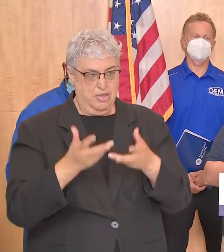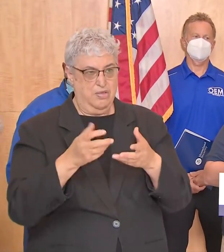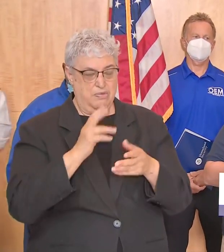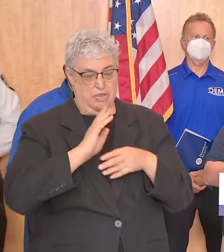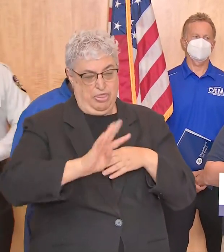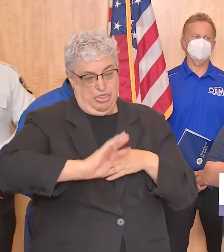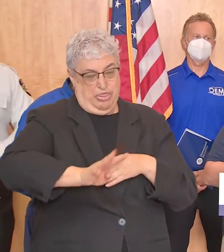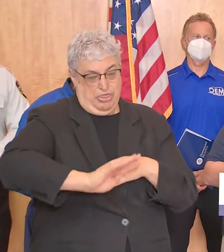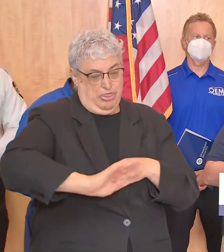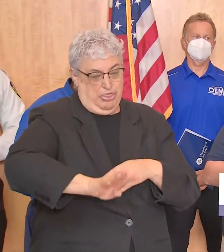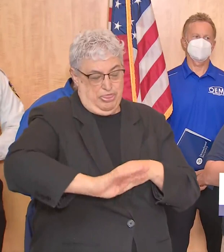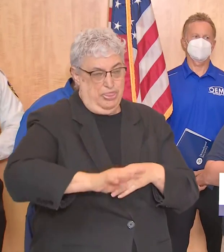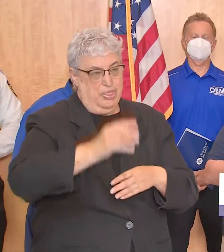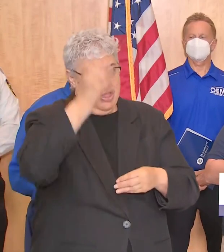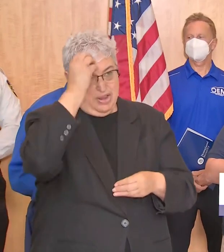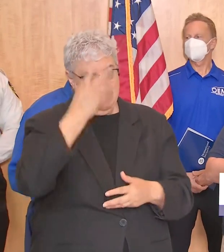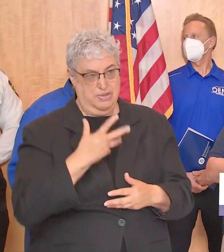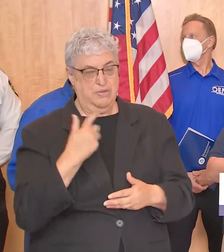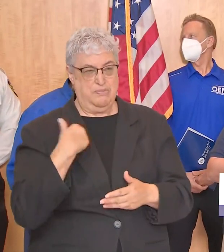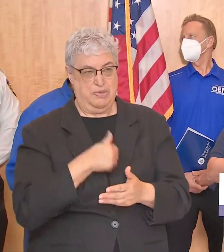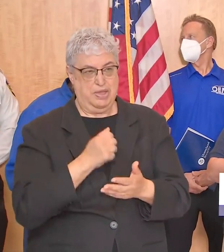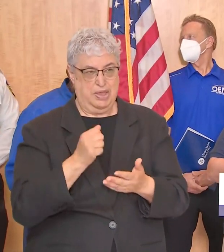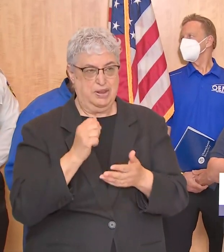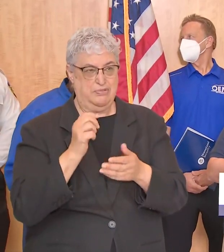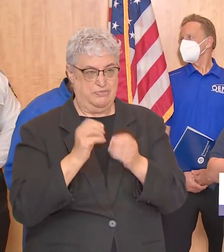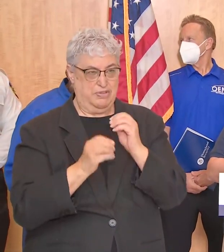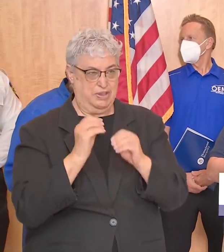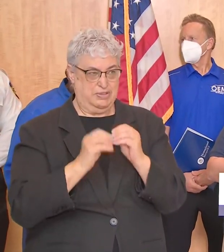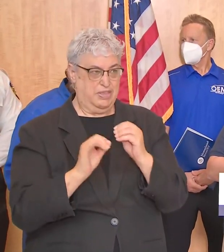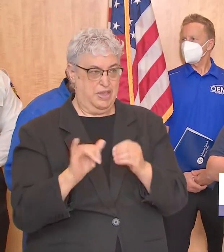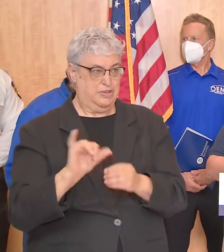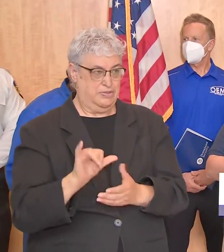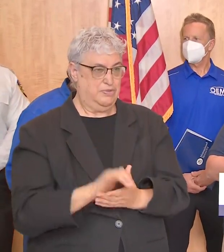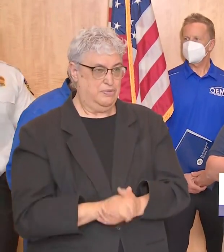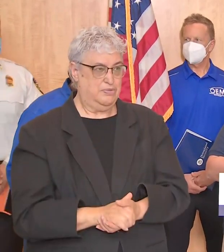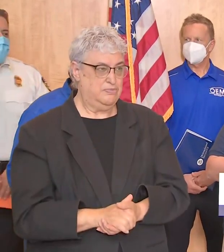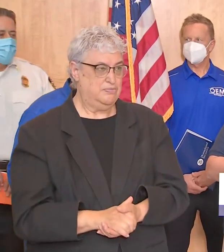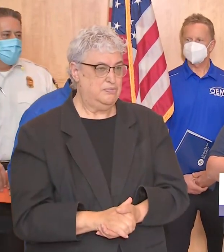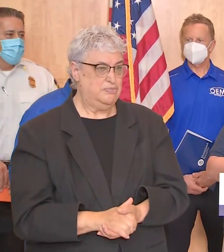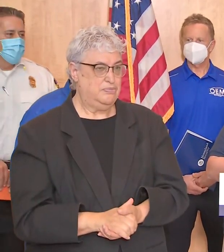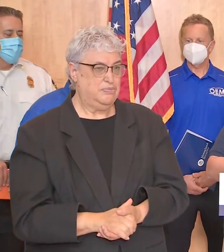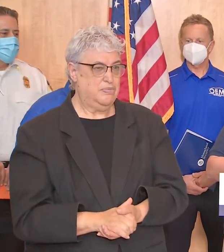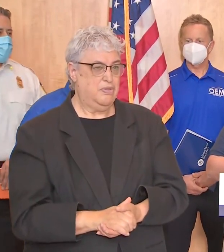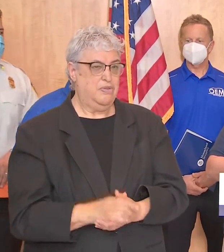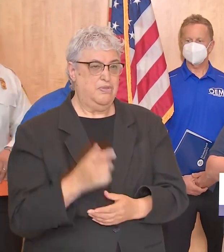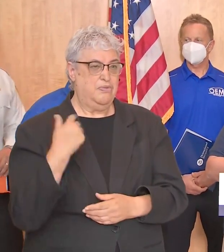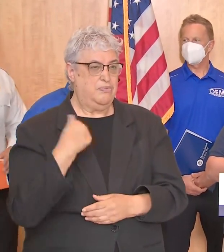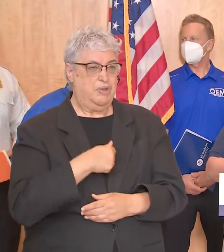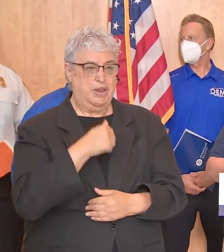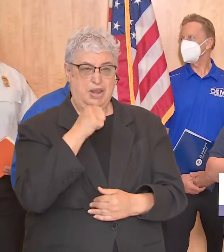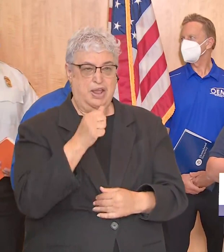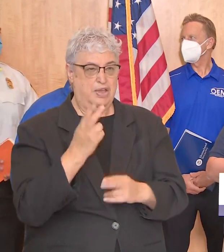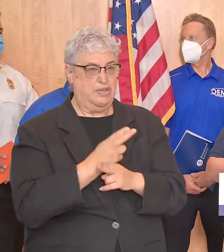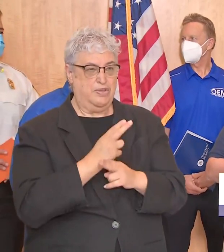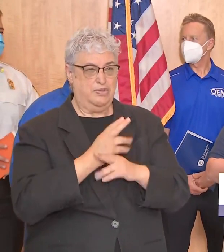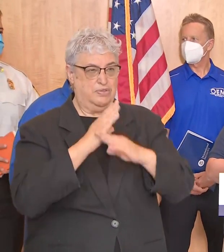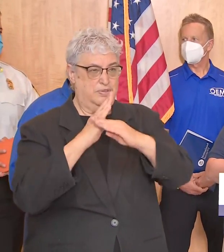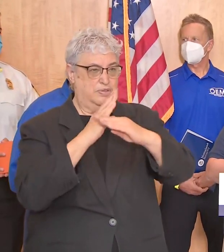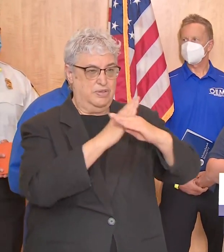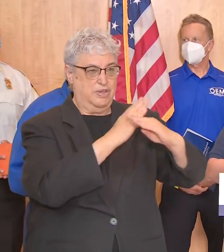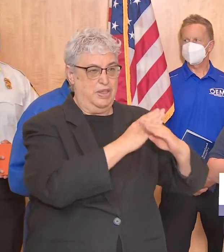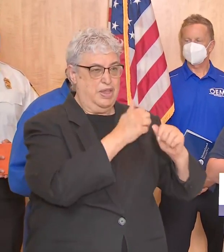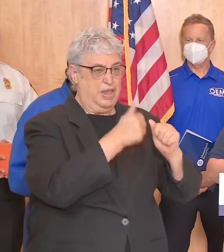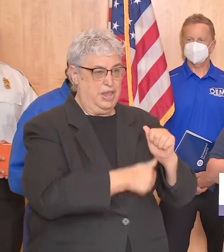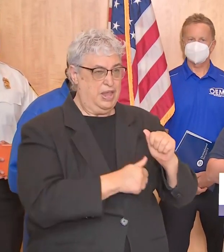call in that water leak as well so that we can get crews out to repair that and storm we did not deploy barricades at all the